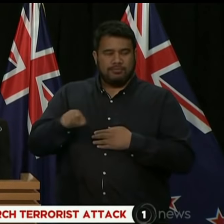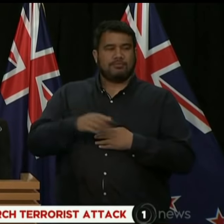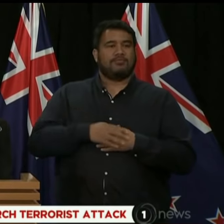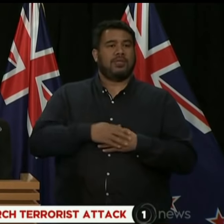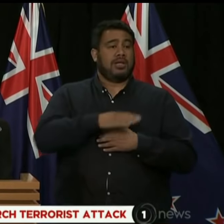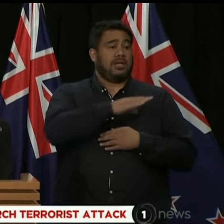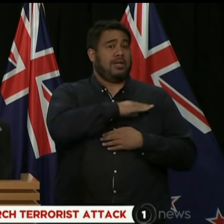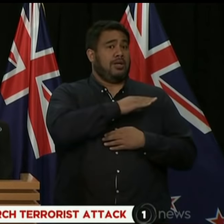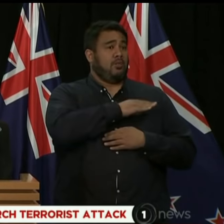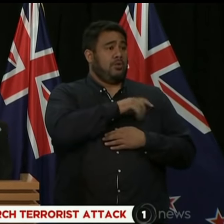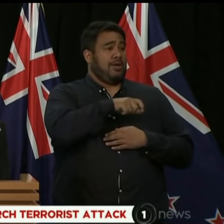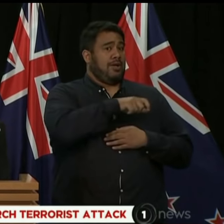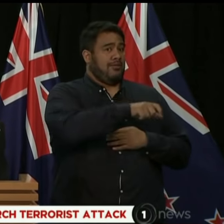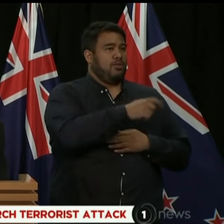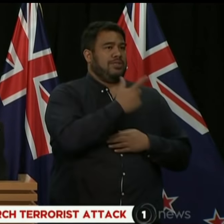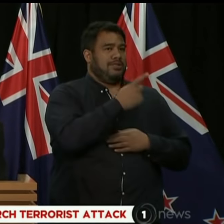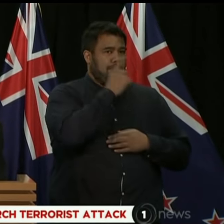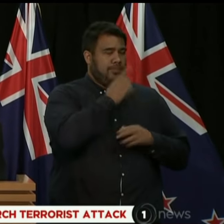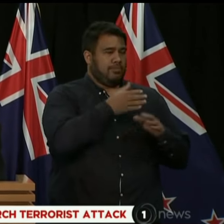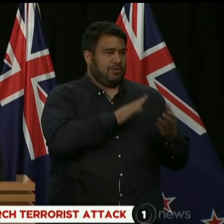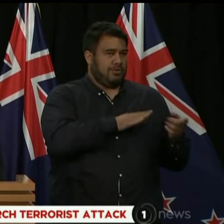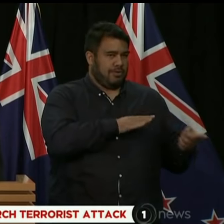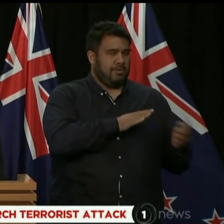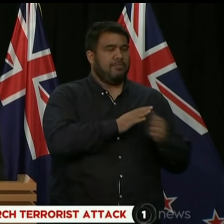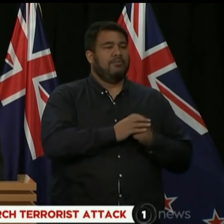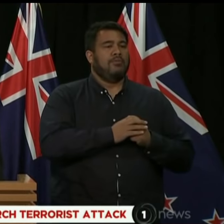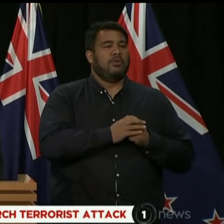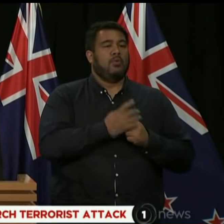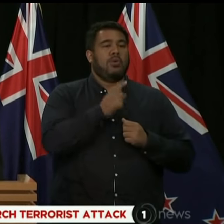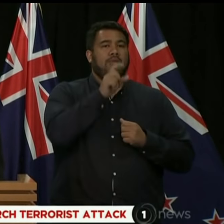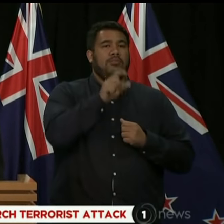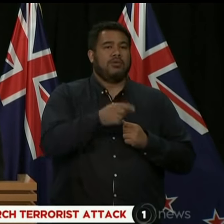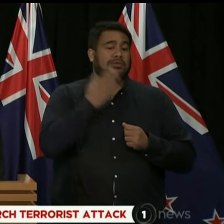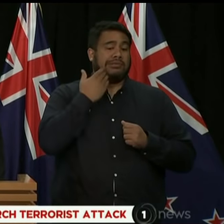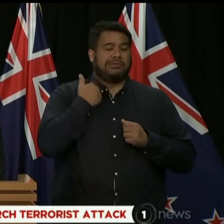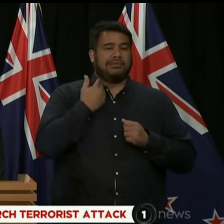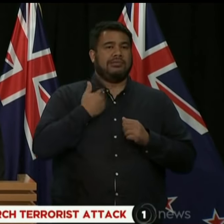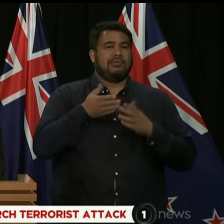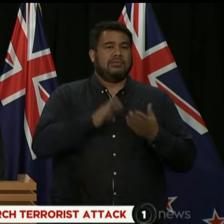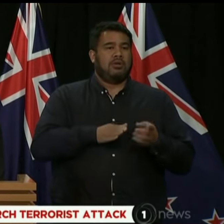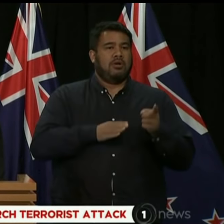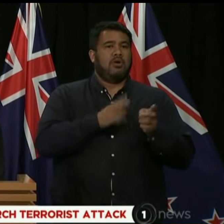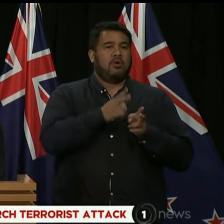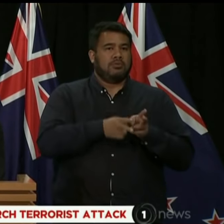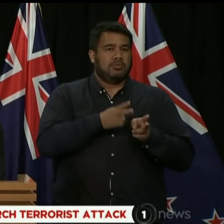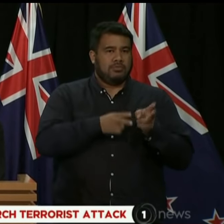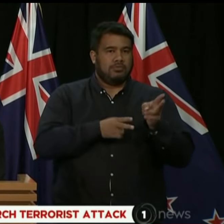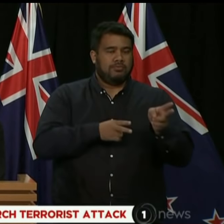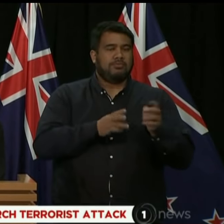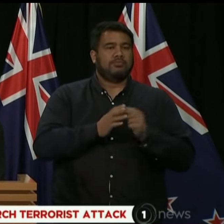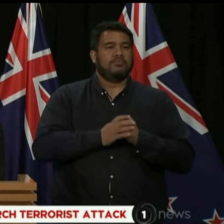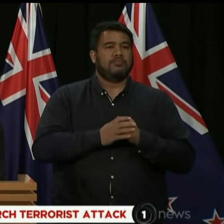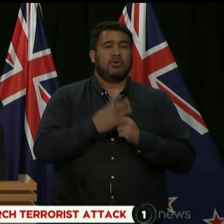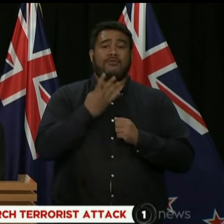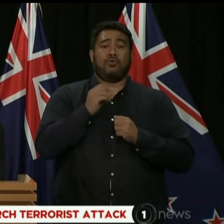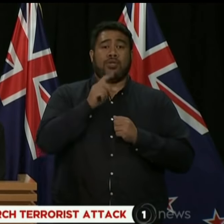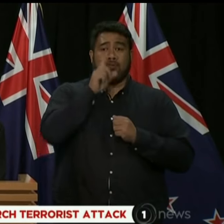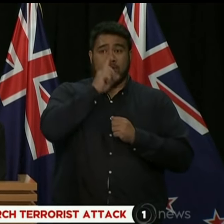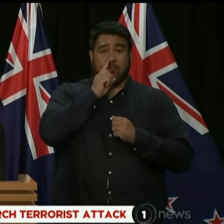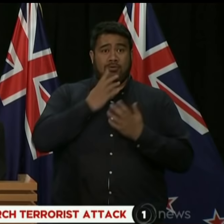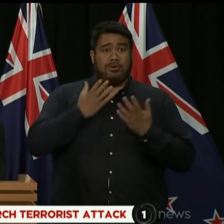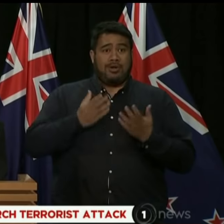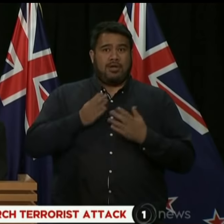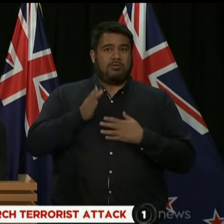and one person has since died in hospital. Over 40 people are being treated for injuries at Christchurch